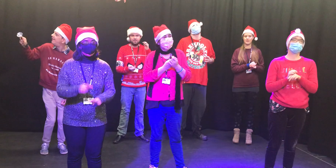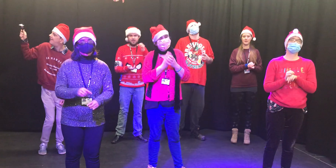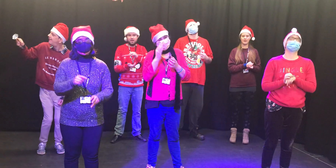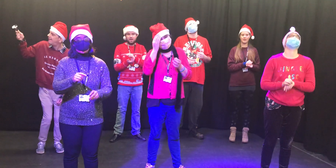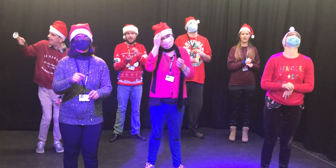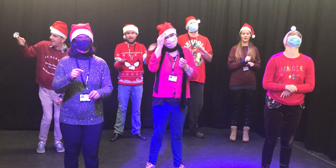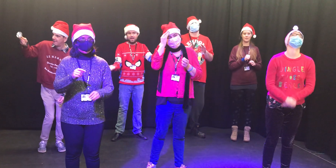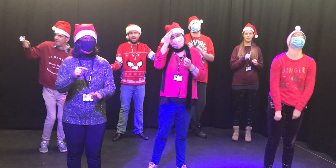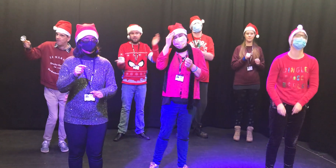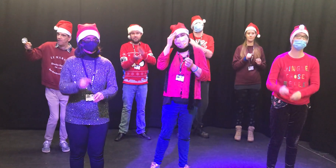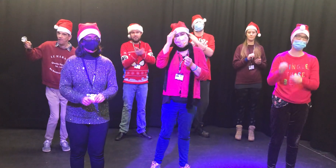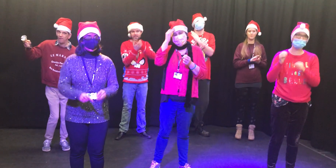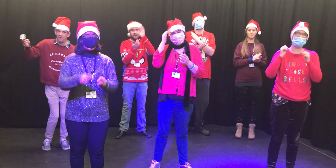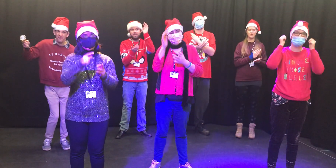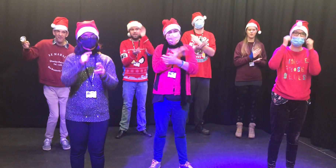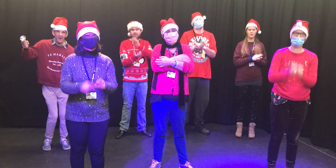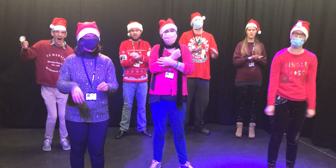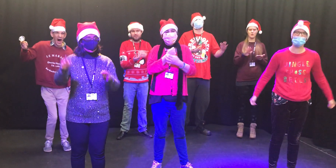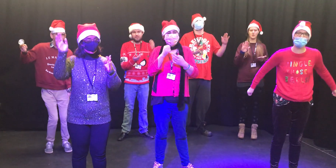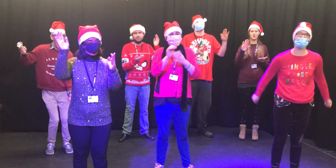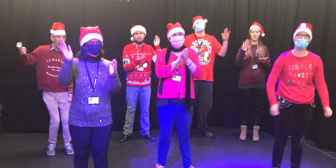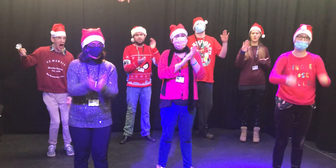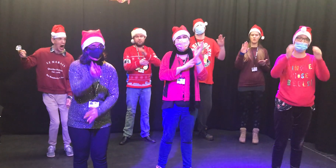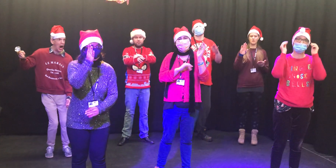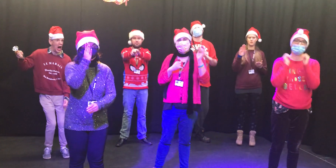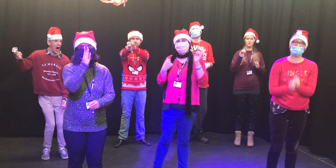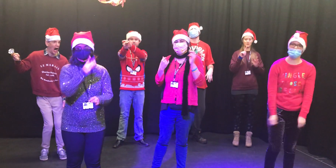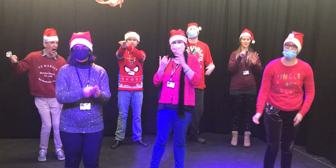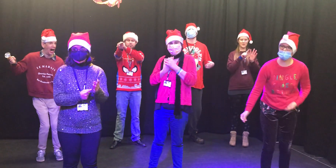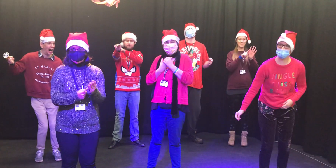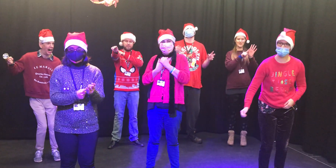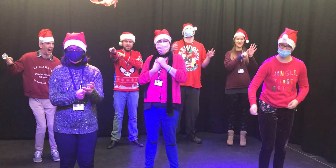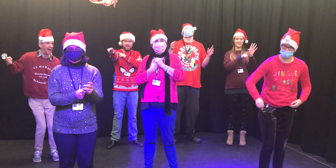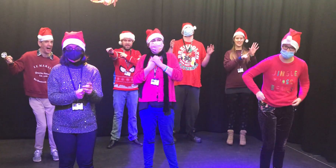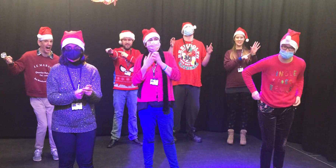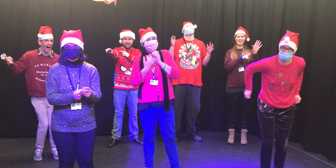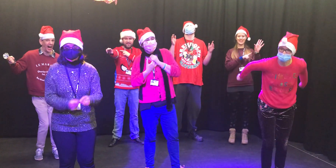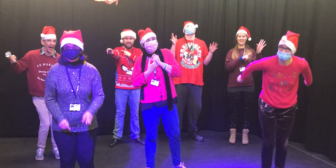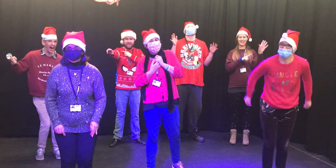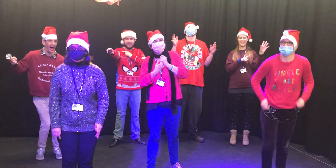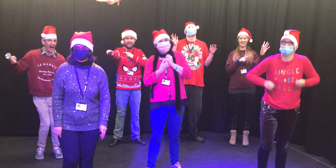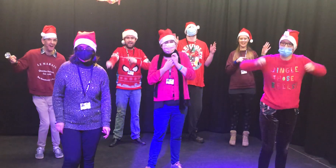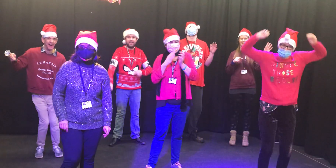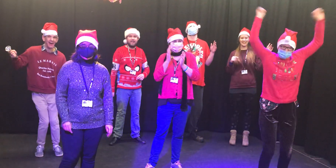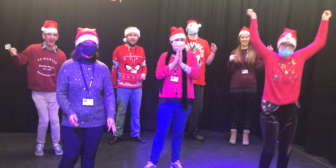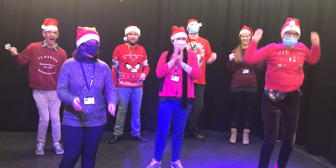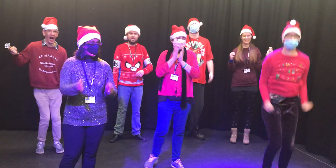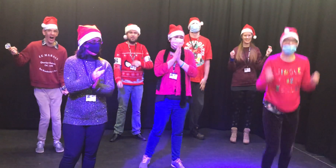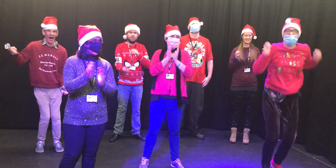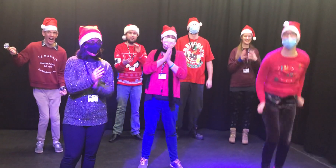a Happy New Year. Thank you for Pride! Happy Christmas!